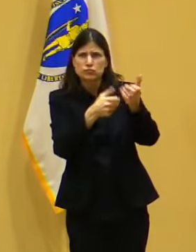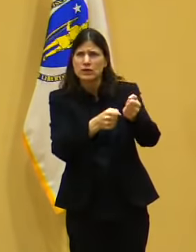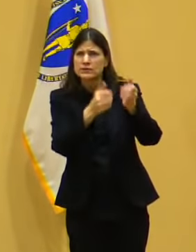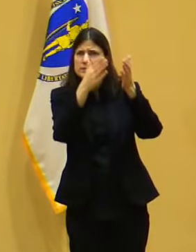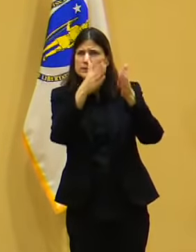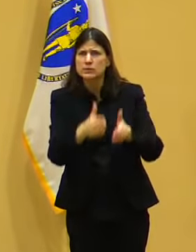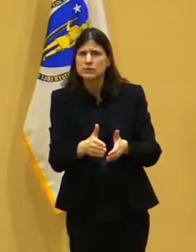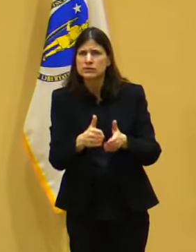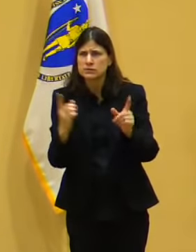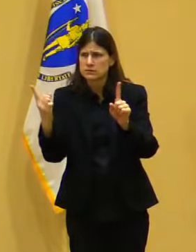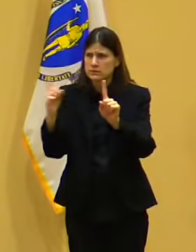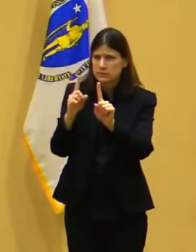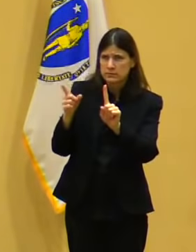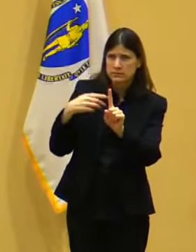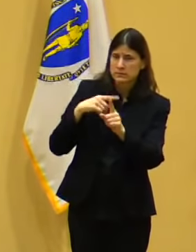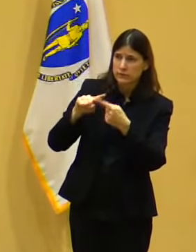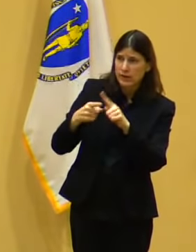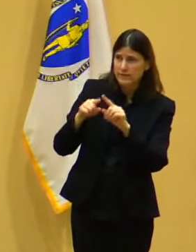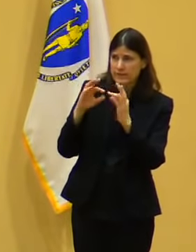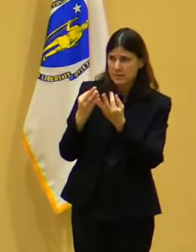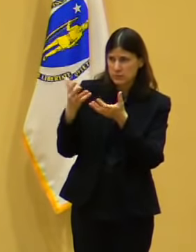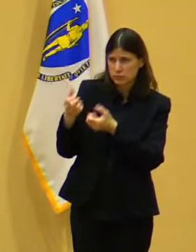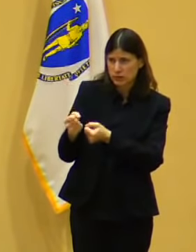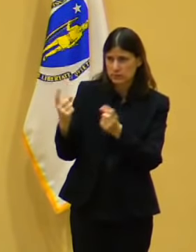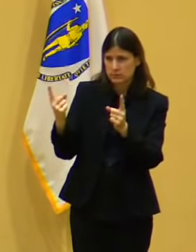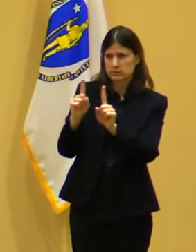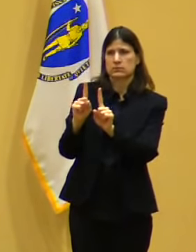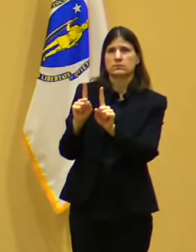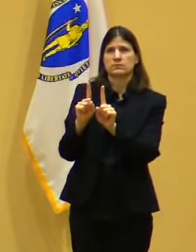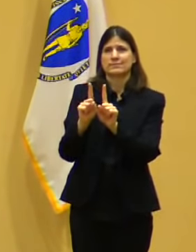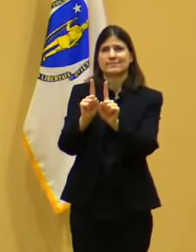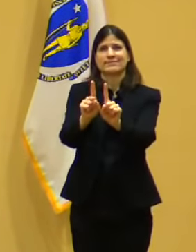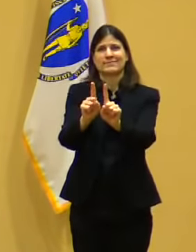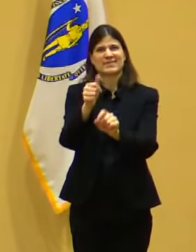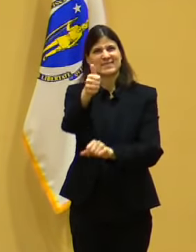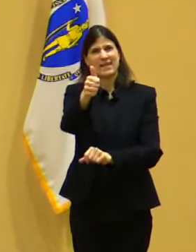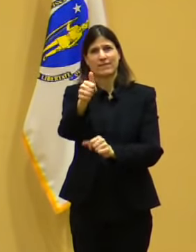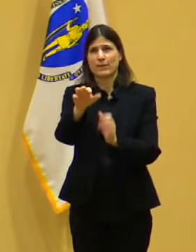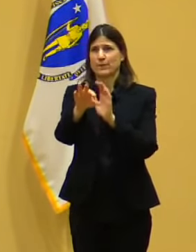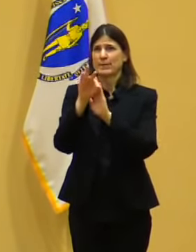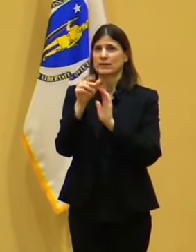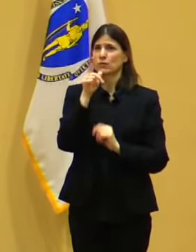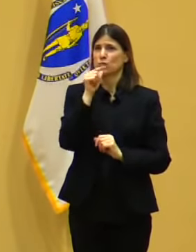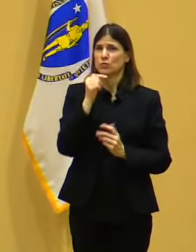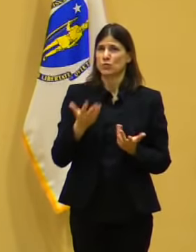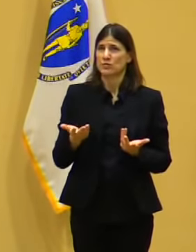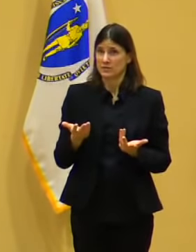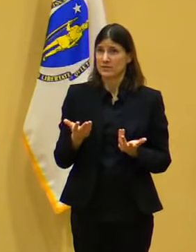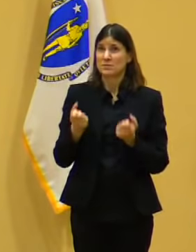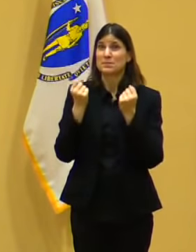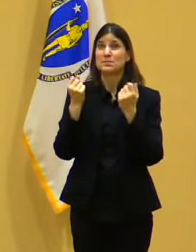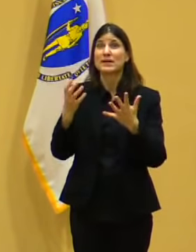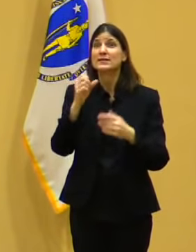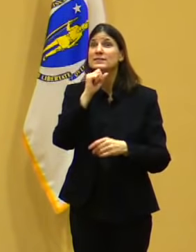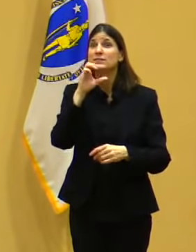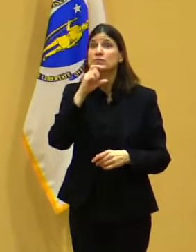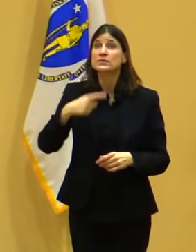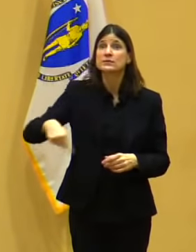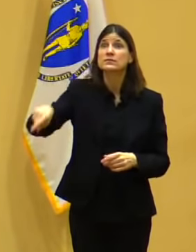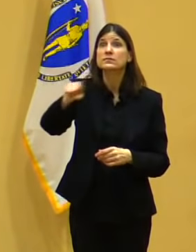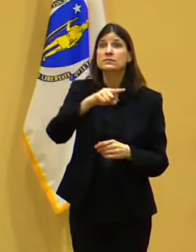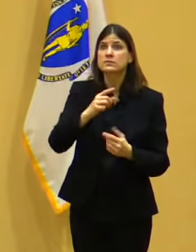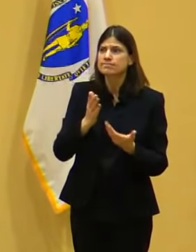and make it possible for that person. Because one of the things we heard from some of the senior groups was that people